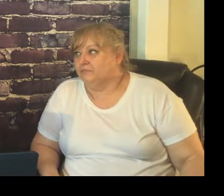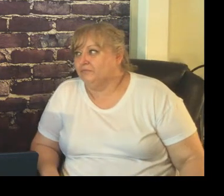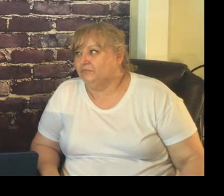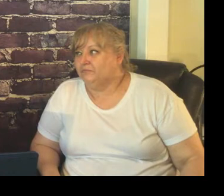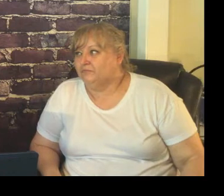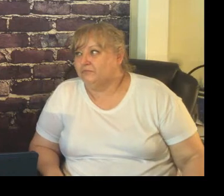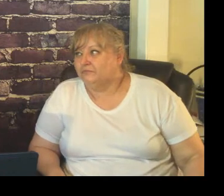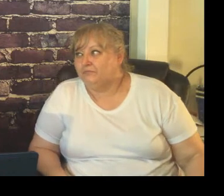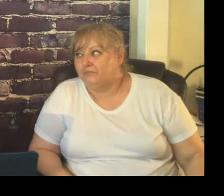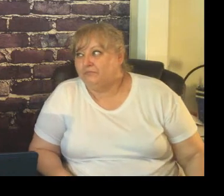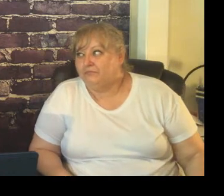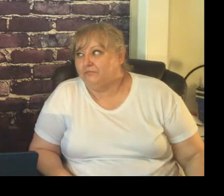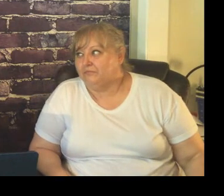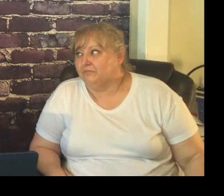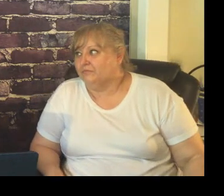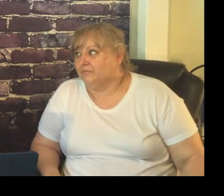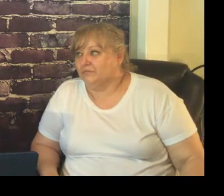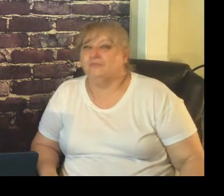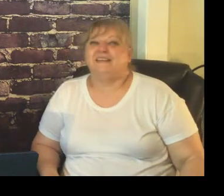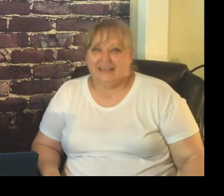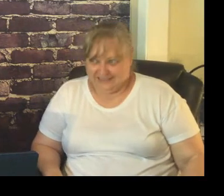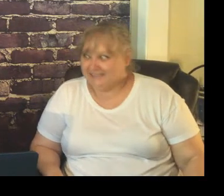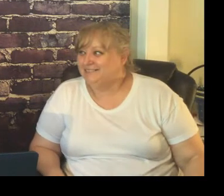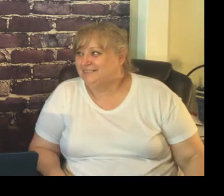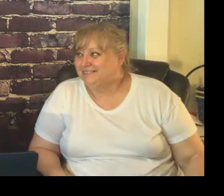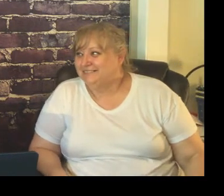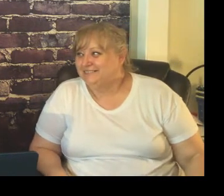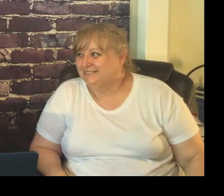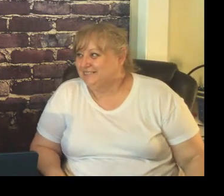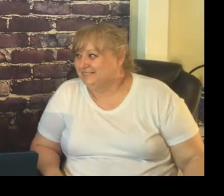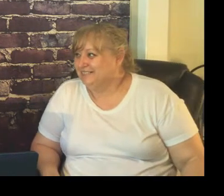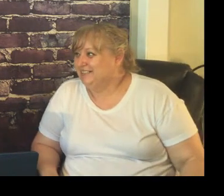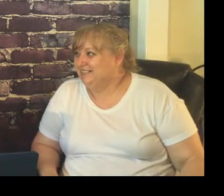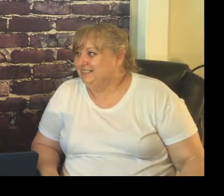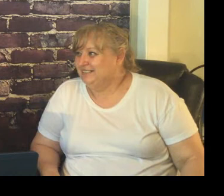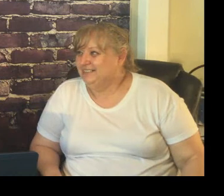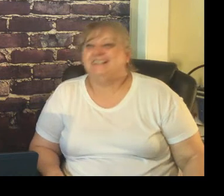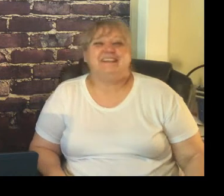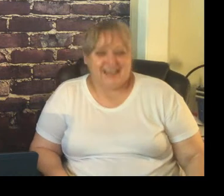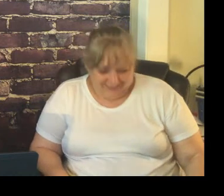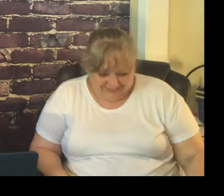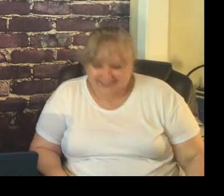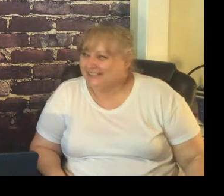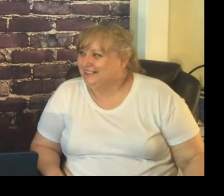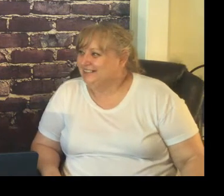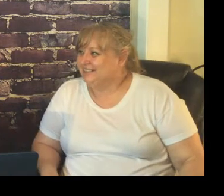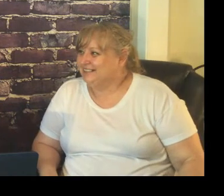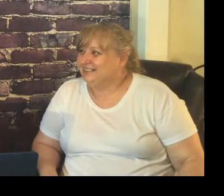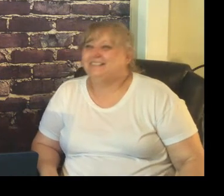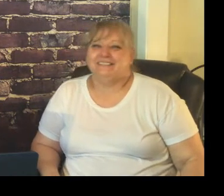something as simple as where does trash go yes I nipped it in the bud I put trash cans on the desk don't